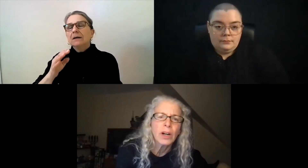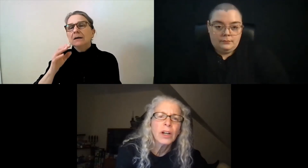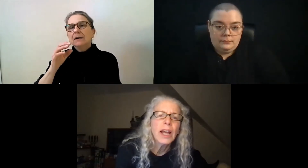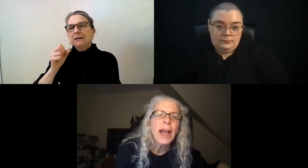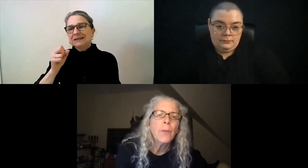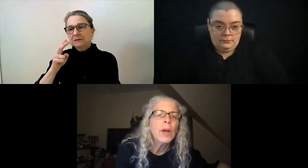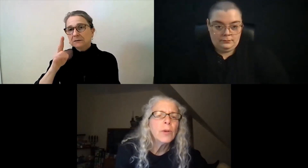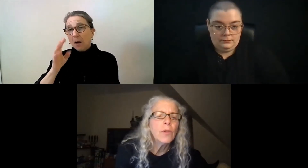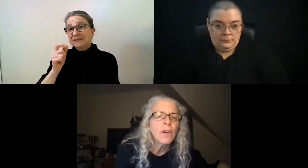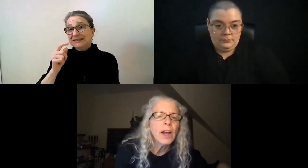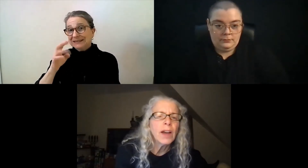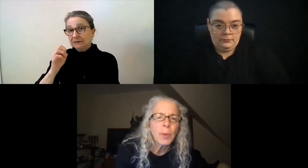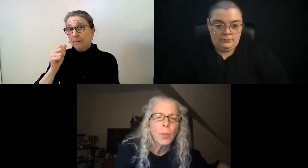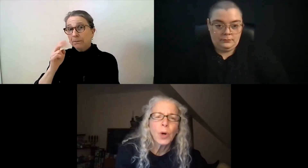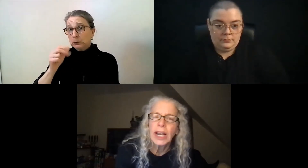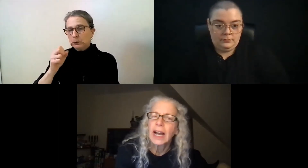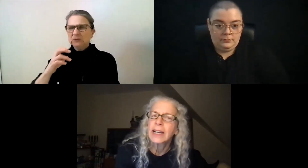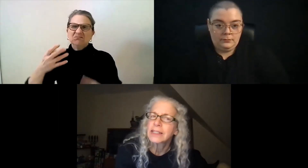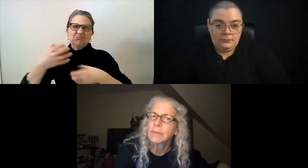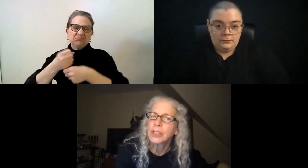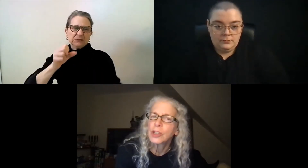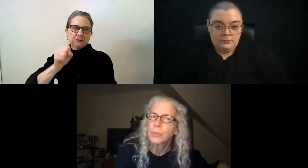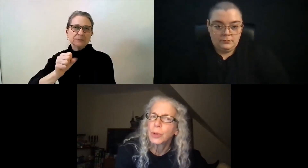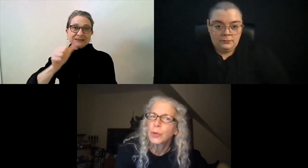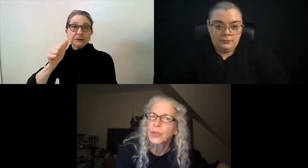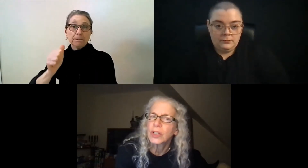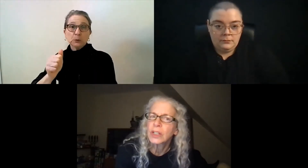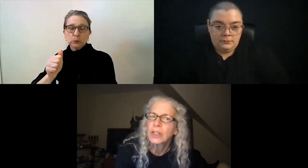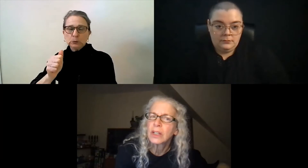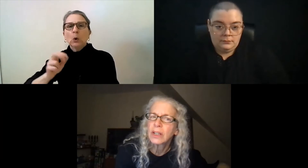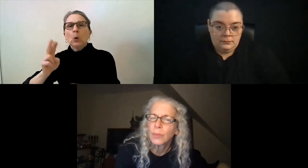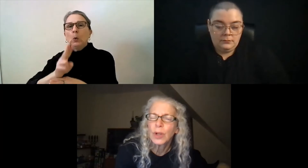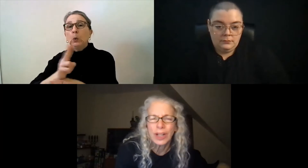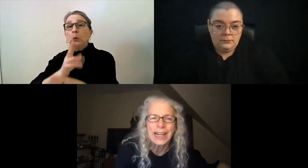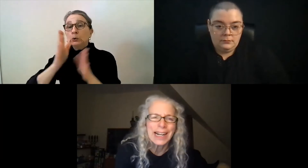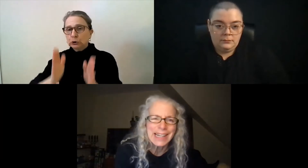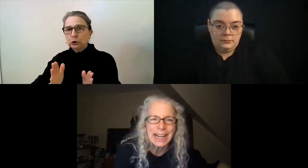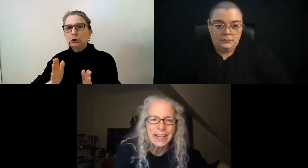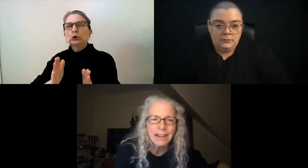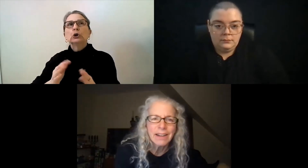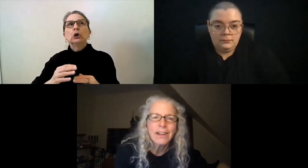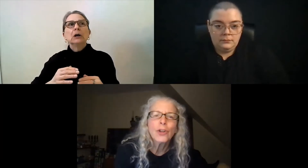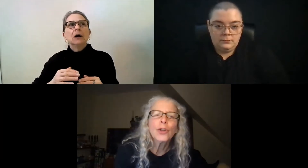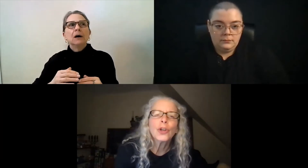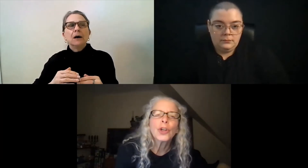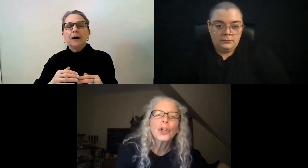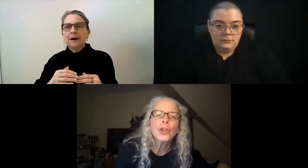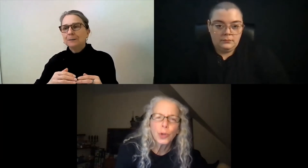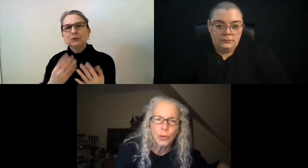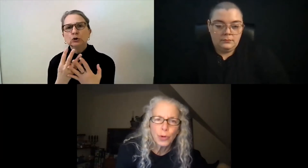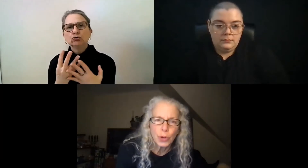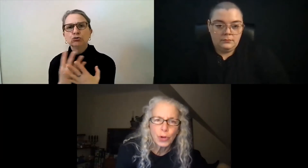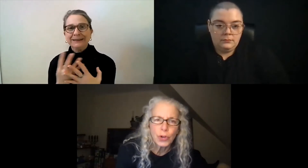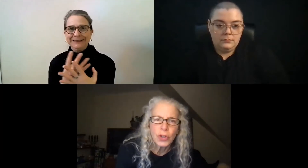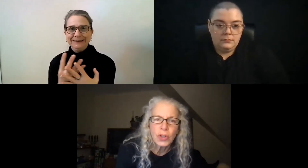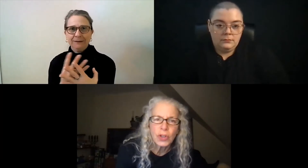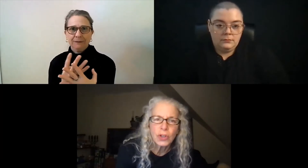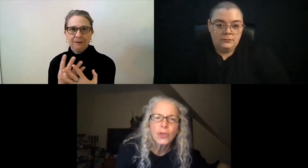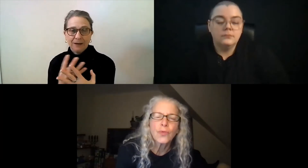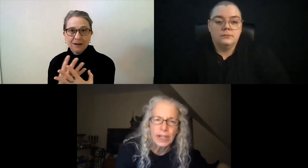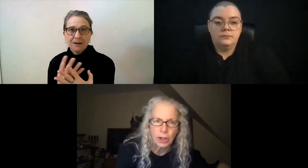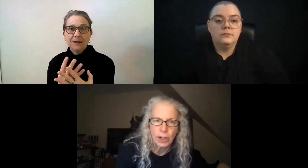before. And we have been working on a substance abuse, we call it SA, users